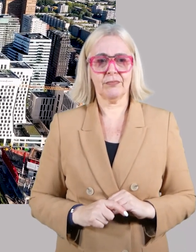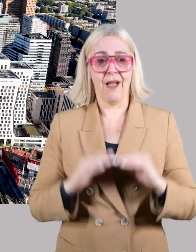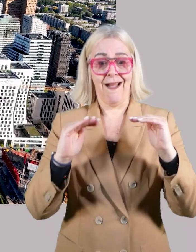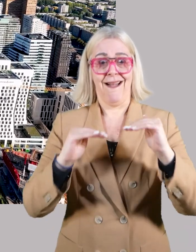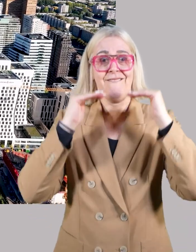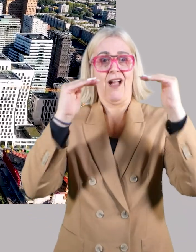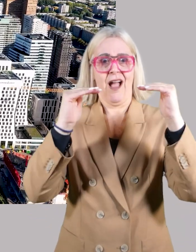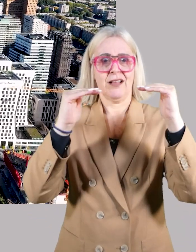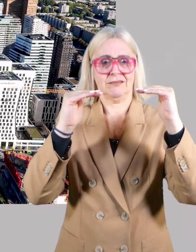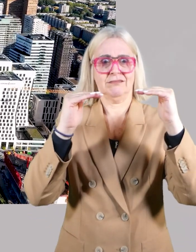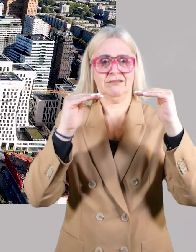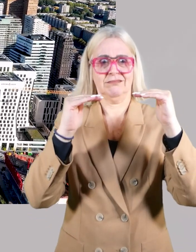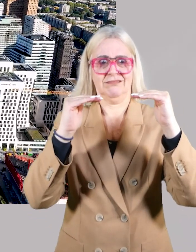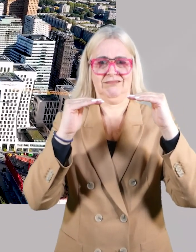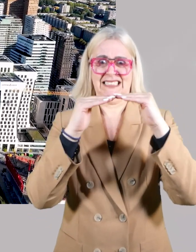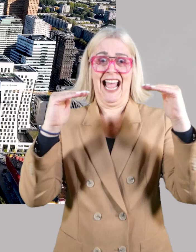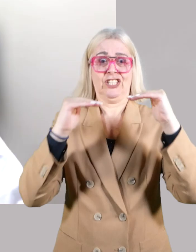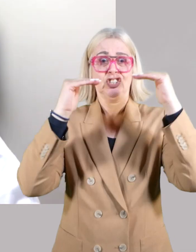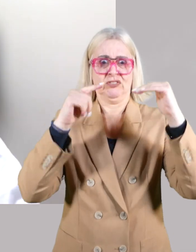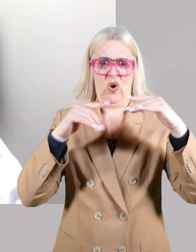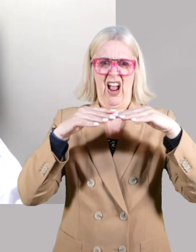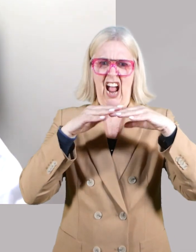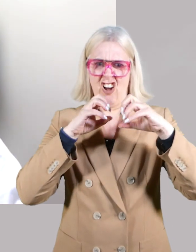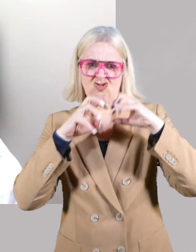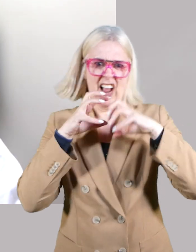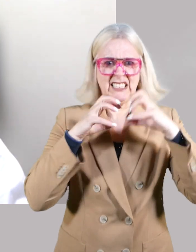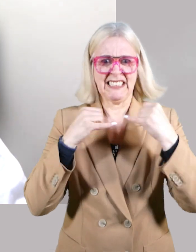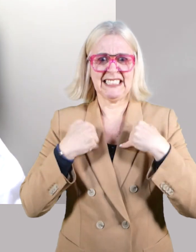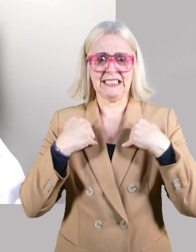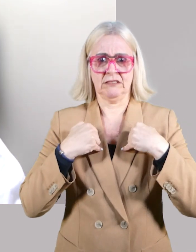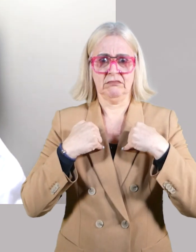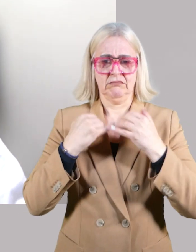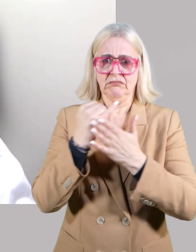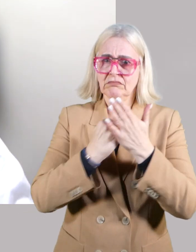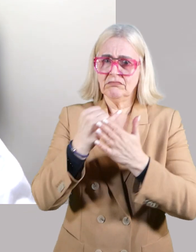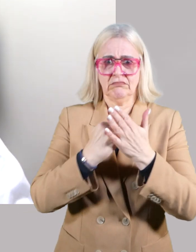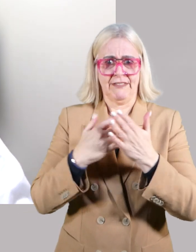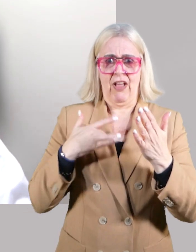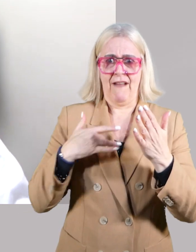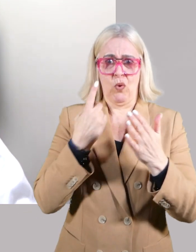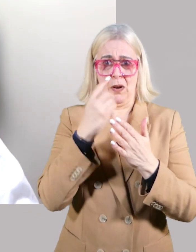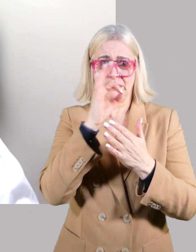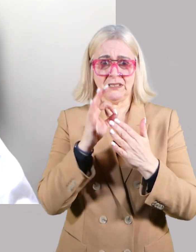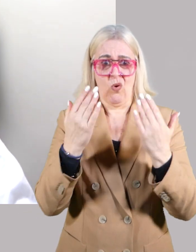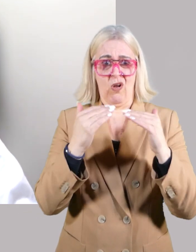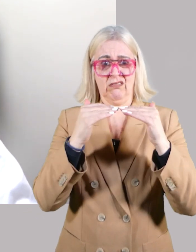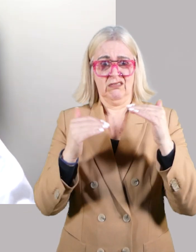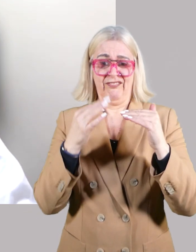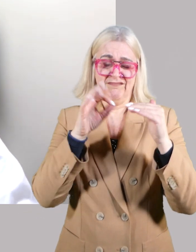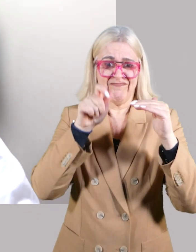Advanced stage non-small cell lung cancer is an aggressive disease with historically poor survival and 1% of fewer patients